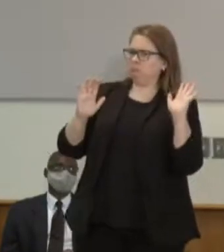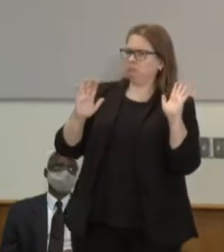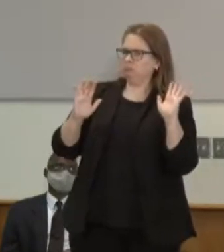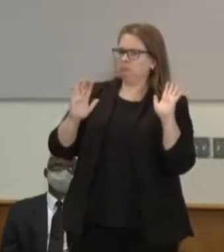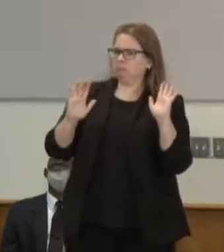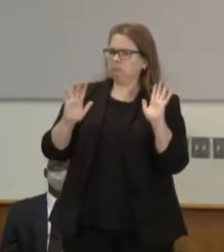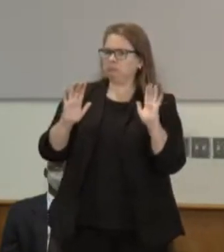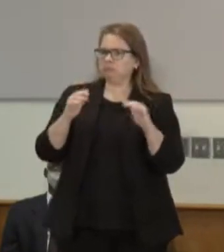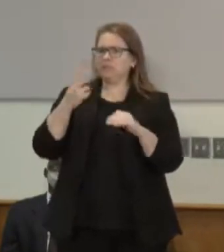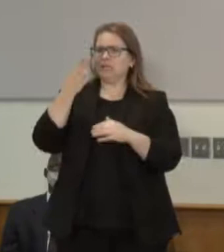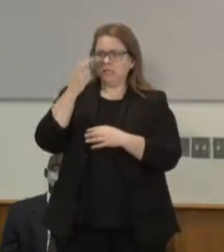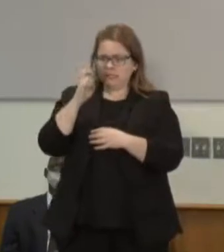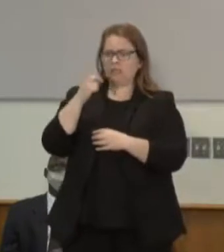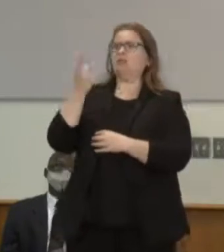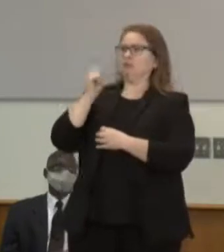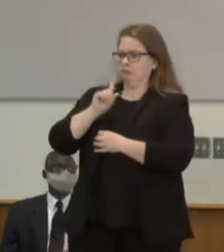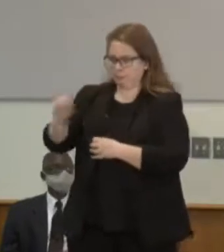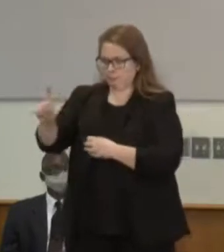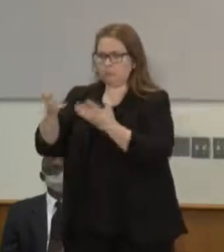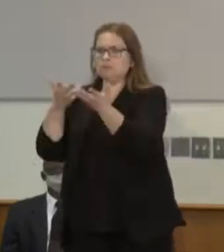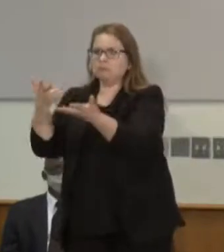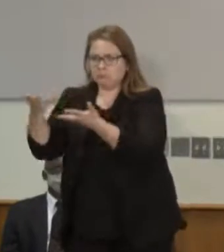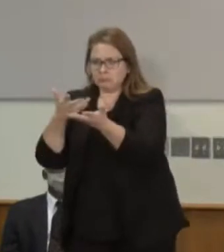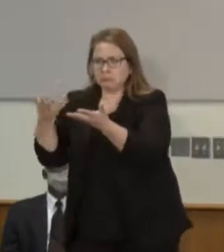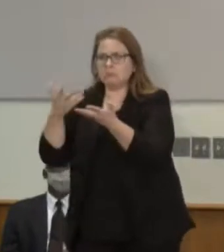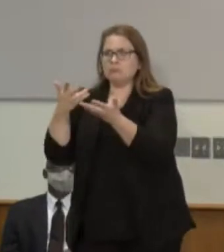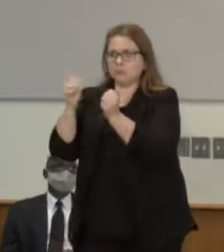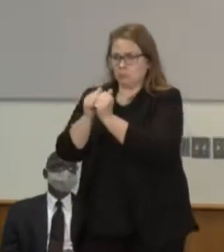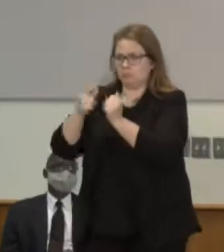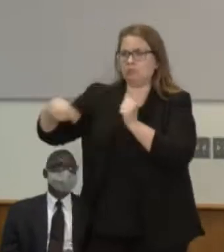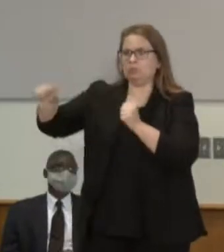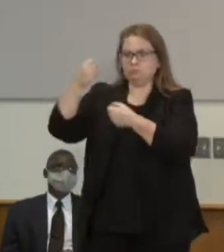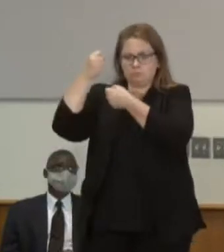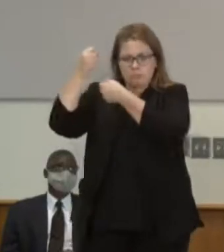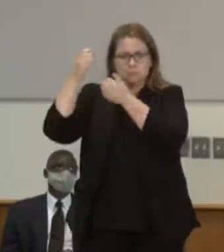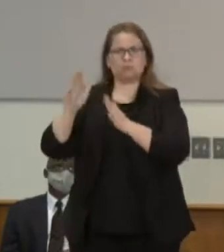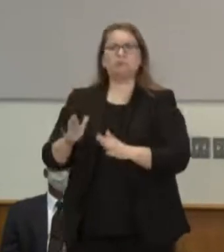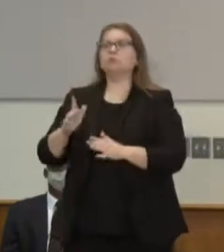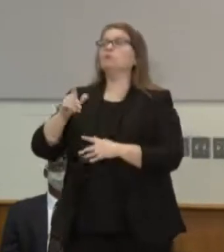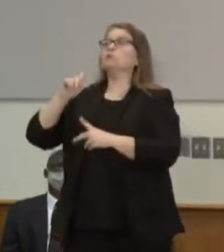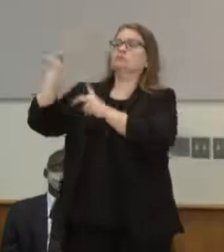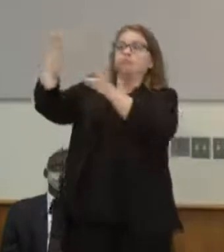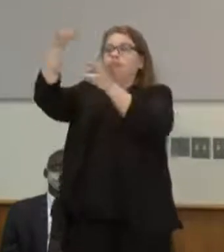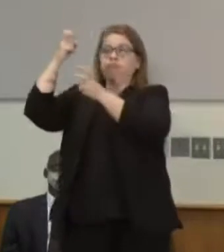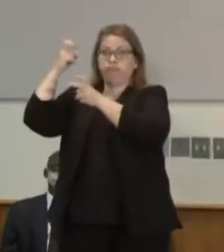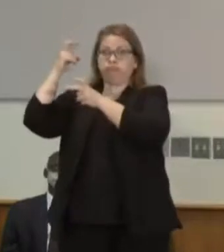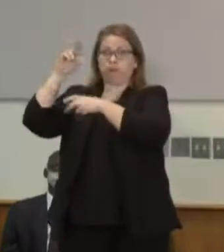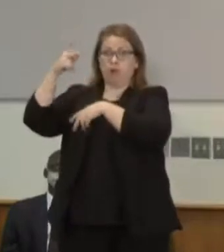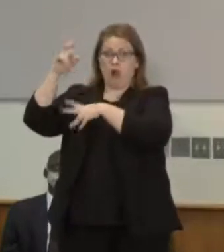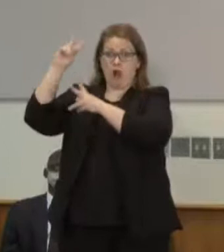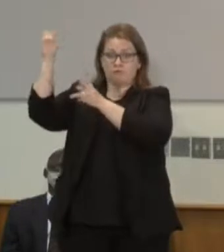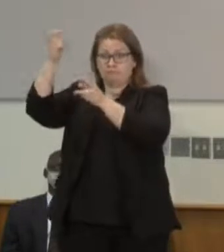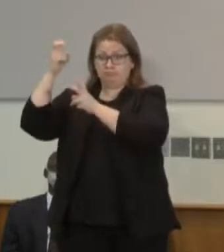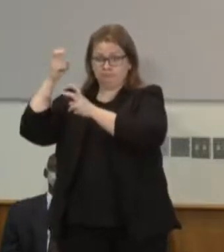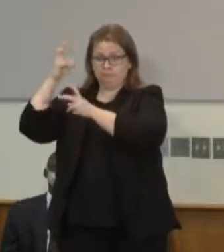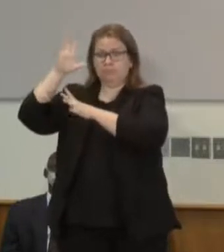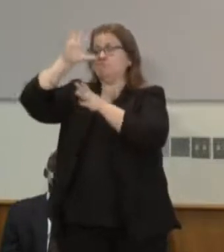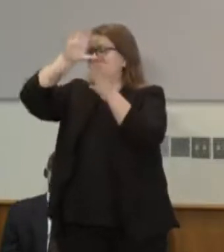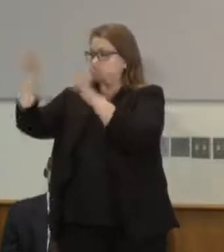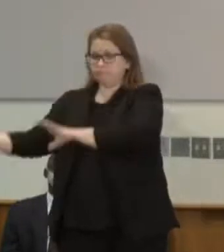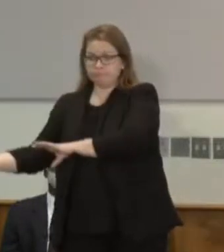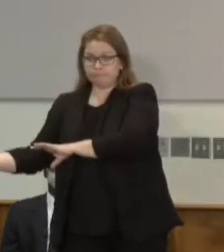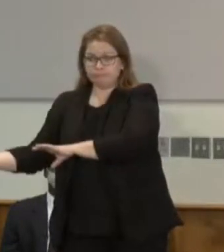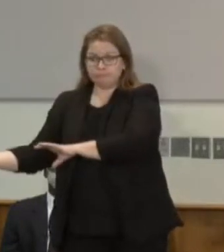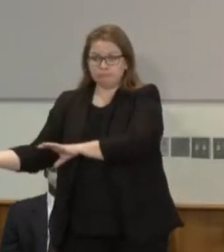have that conversation they were having the conversation the rope went around the statute and as the statue came down the